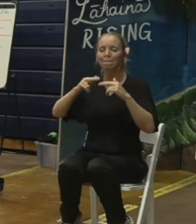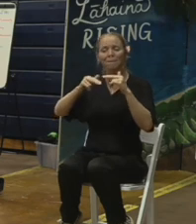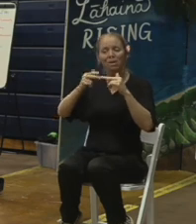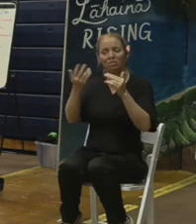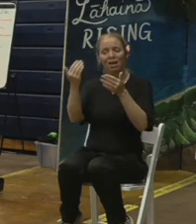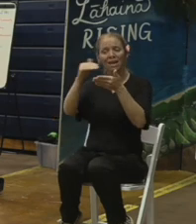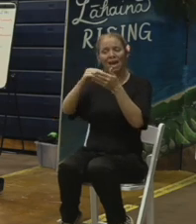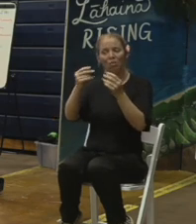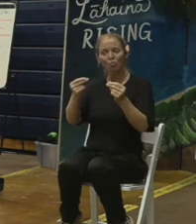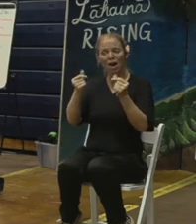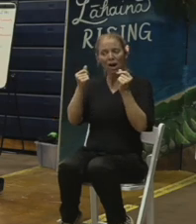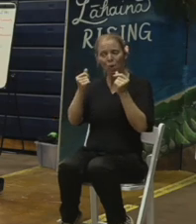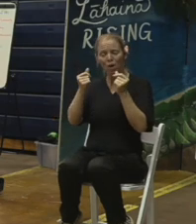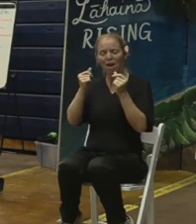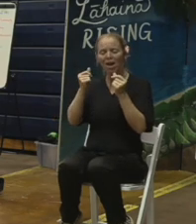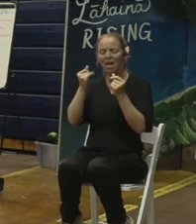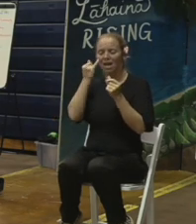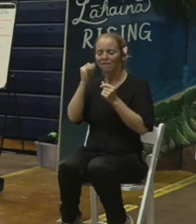Okay, that's a good question.